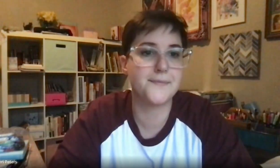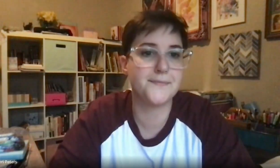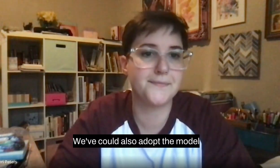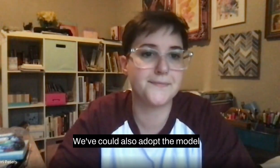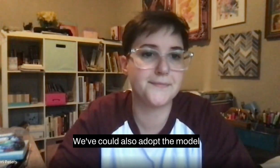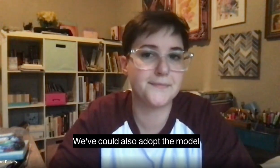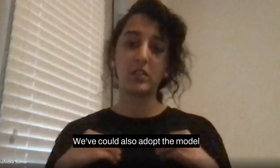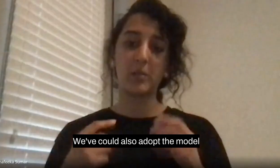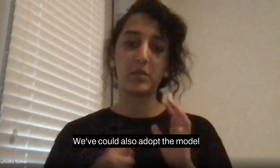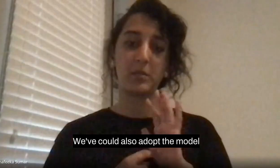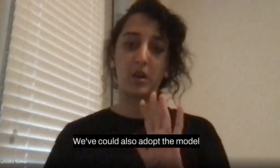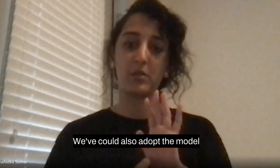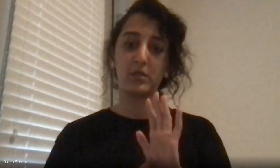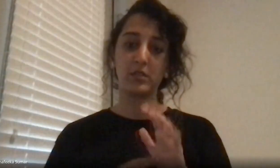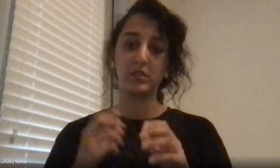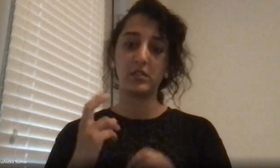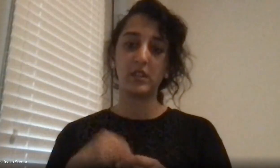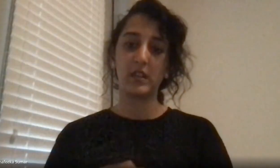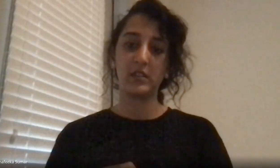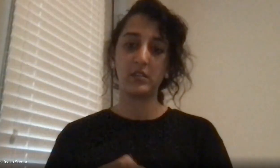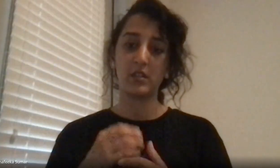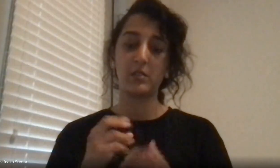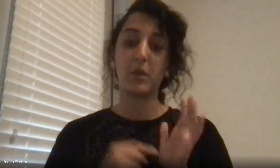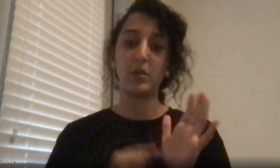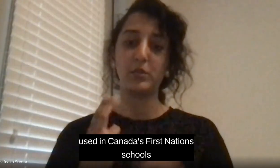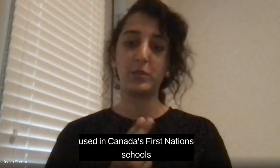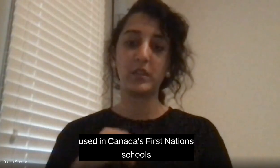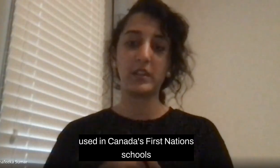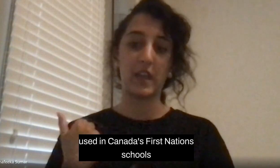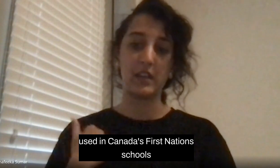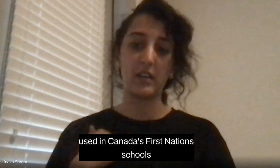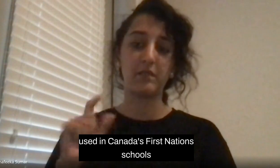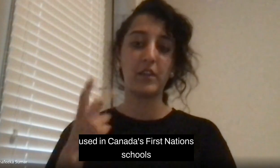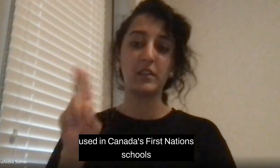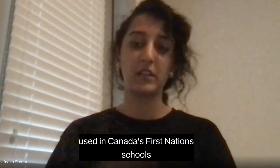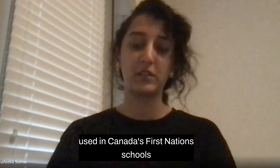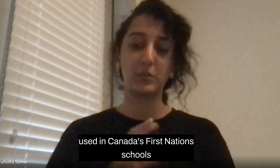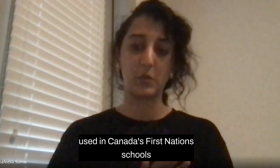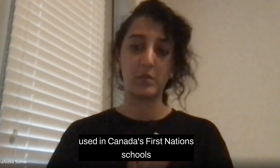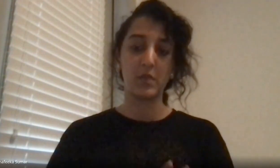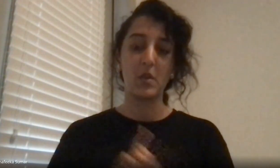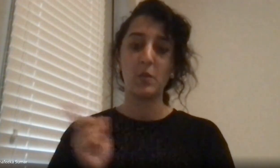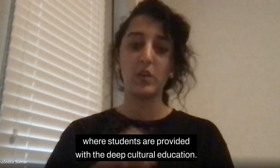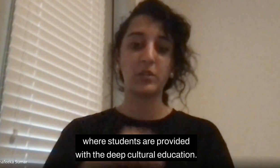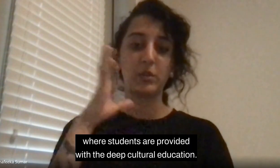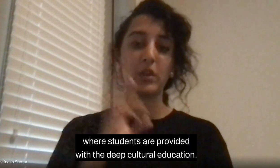We could adopt the model and model used in Canada's first Mason school. Where do they